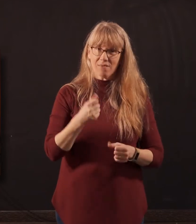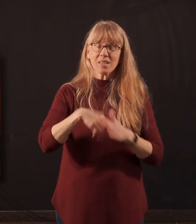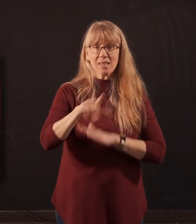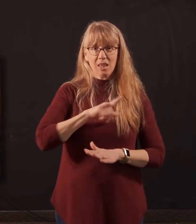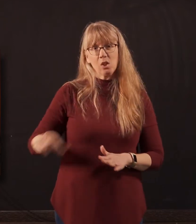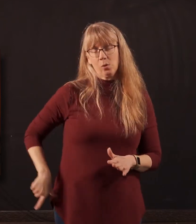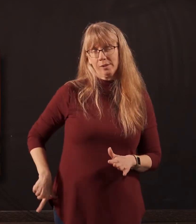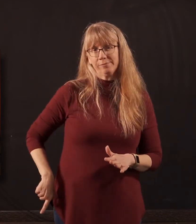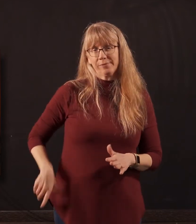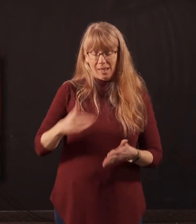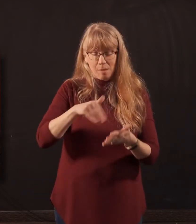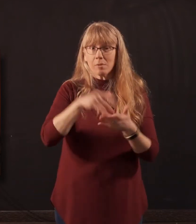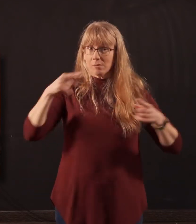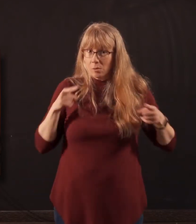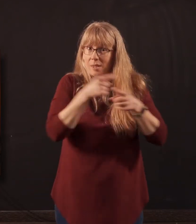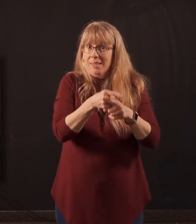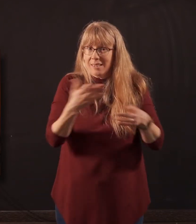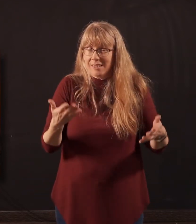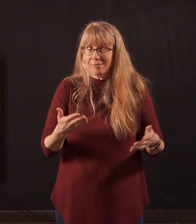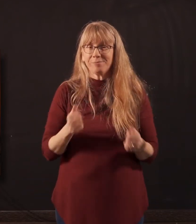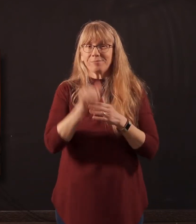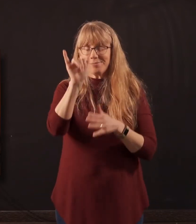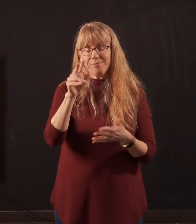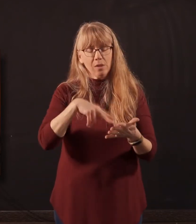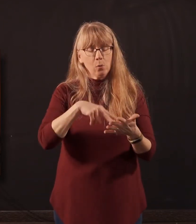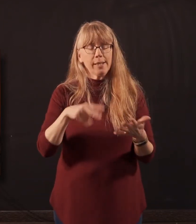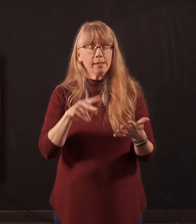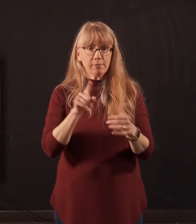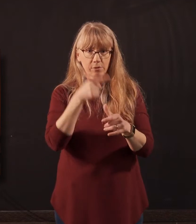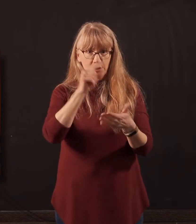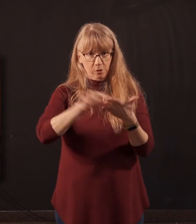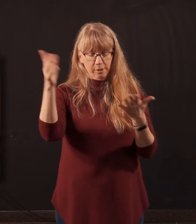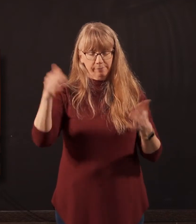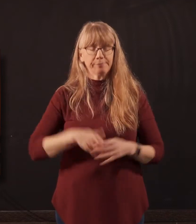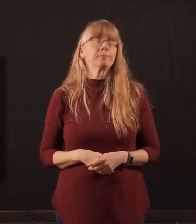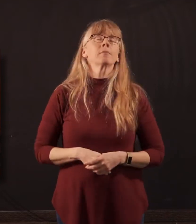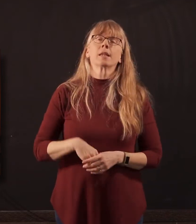in the midst of crisis. So with that, let's read the first verse in Psalm 27. It says this,